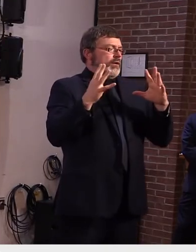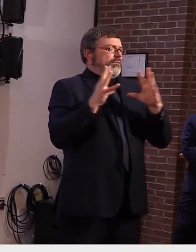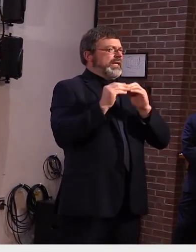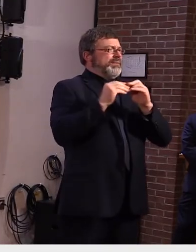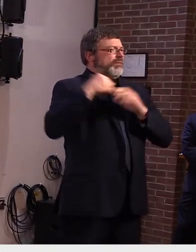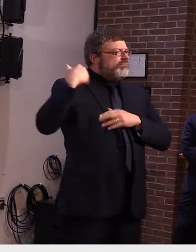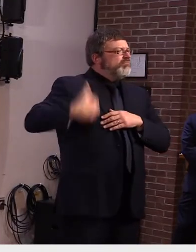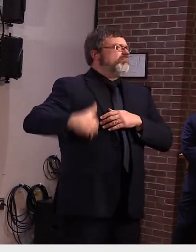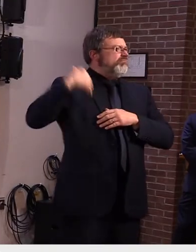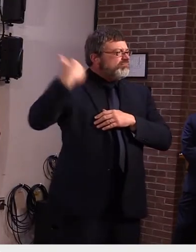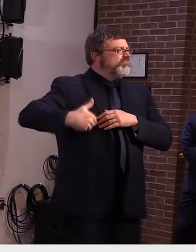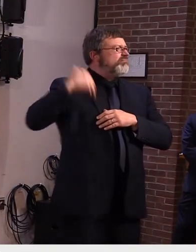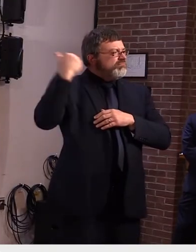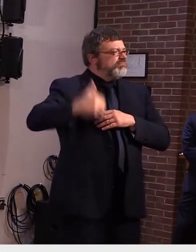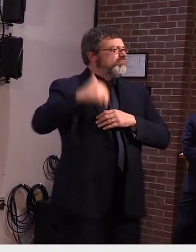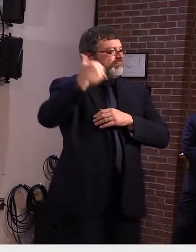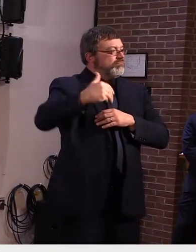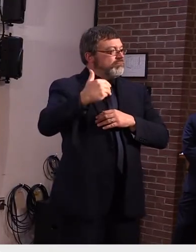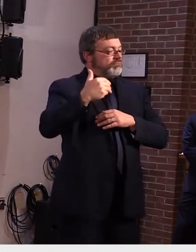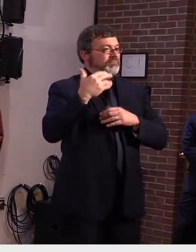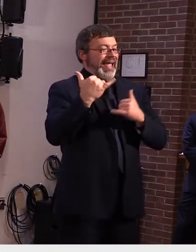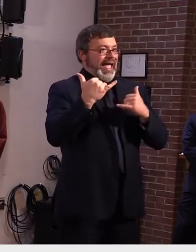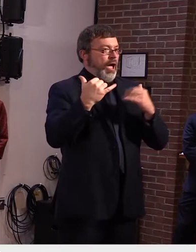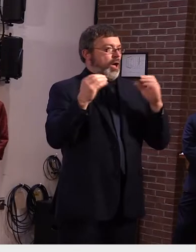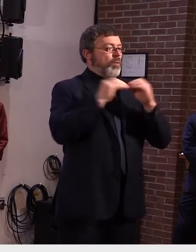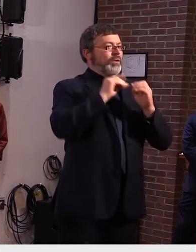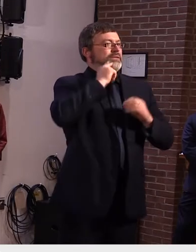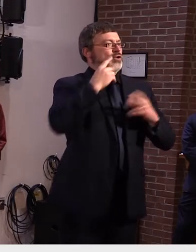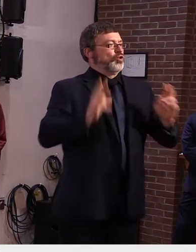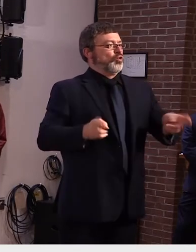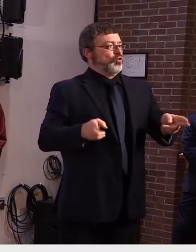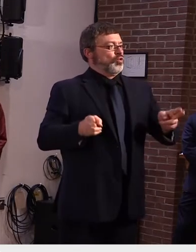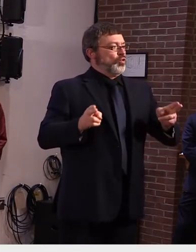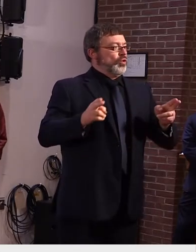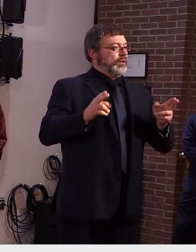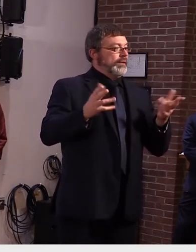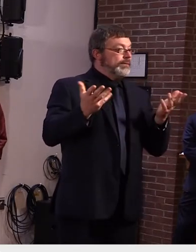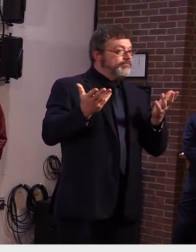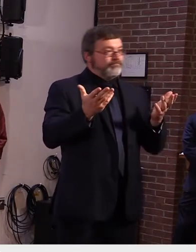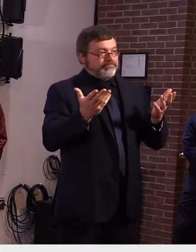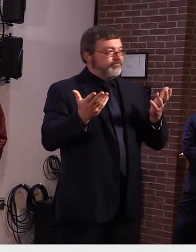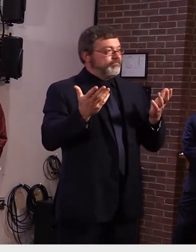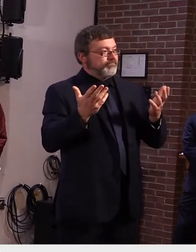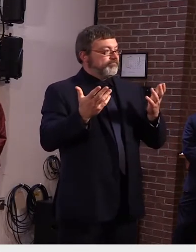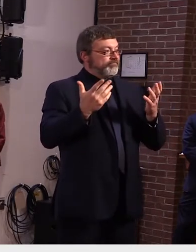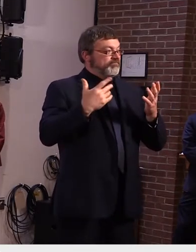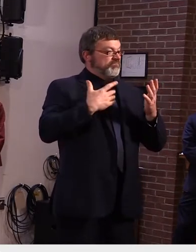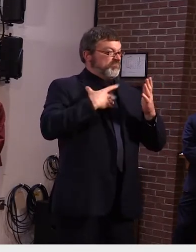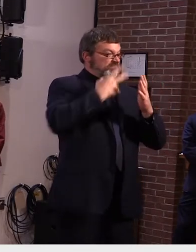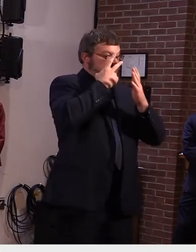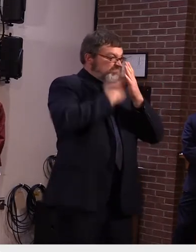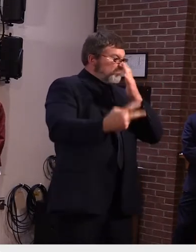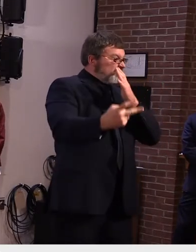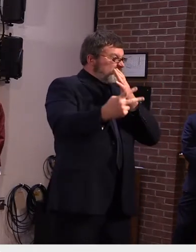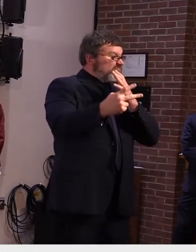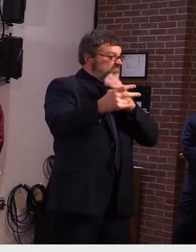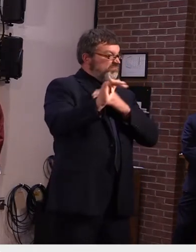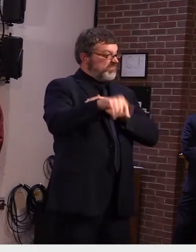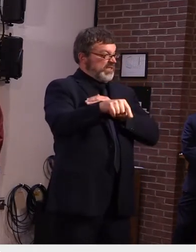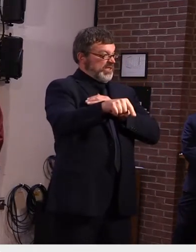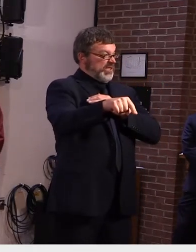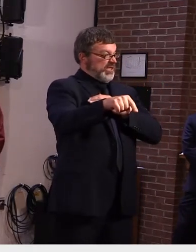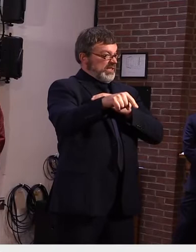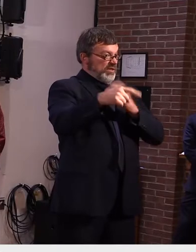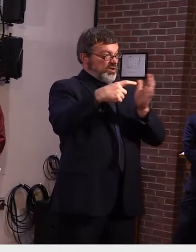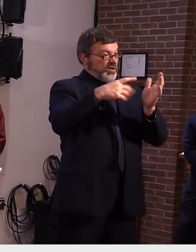significantly due to what we expect will be much more demand for electrical um vehicles electrical